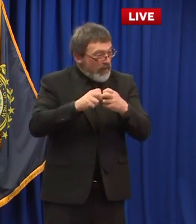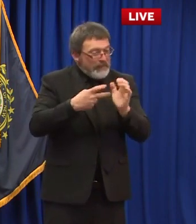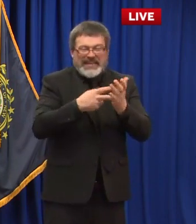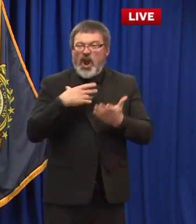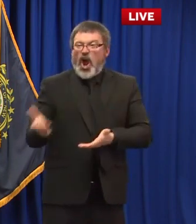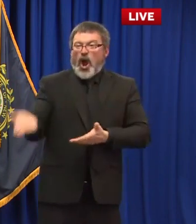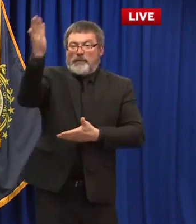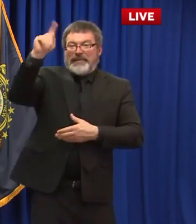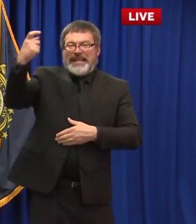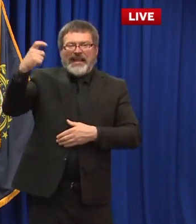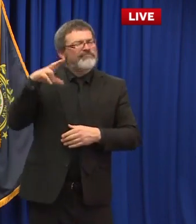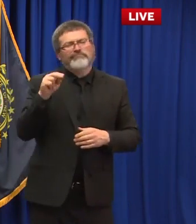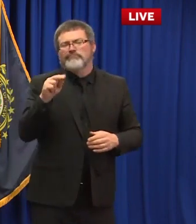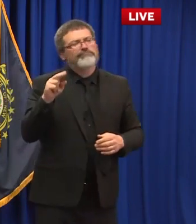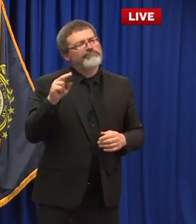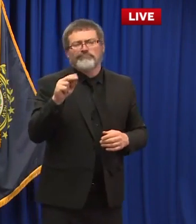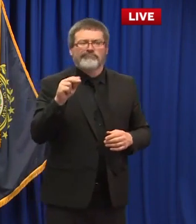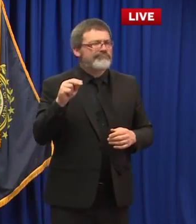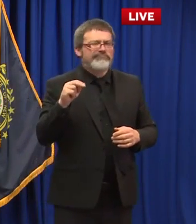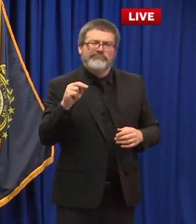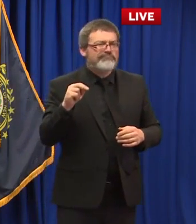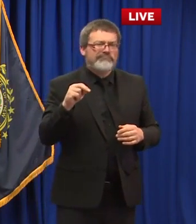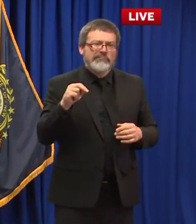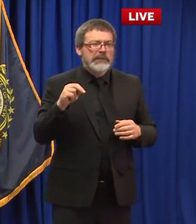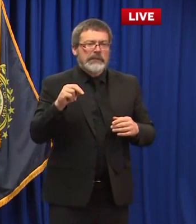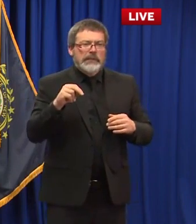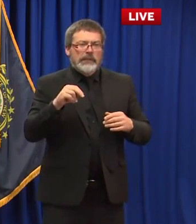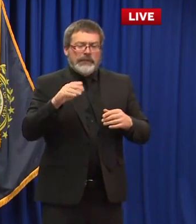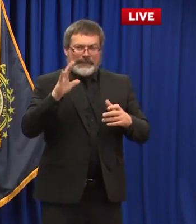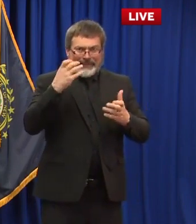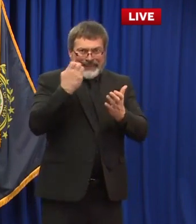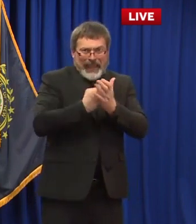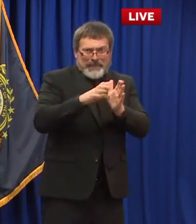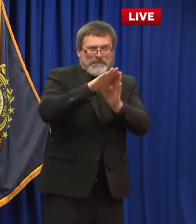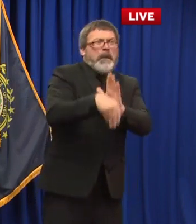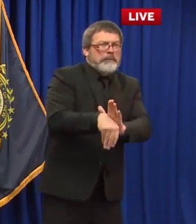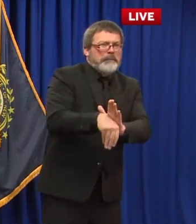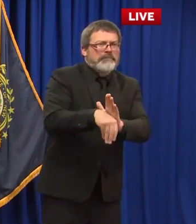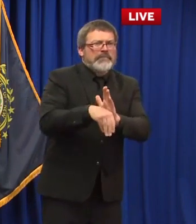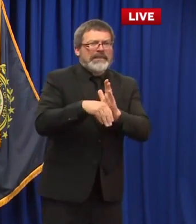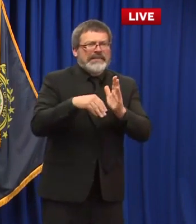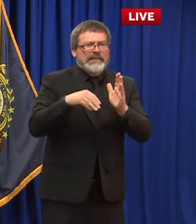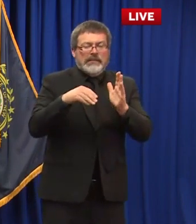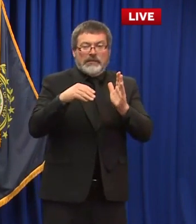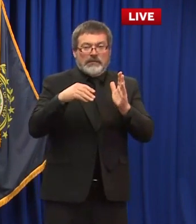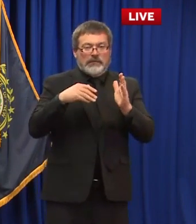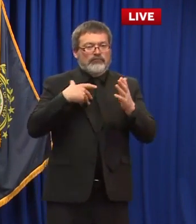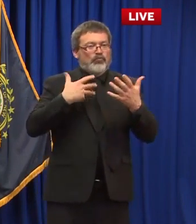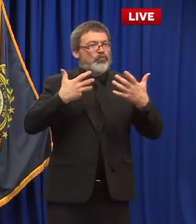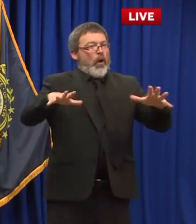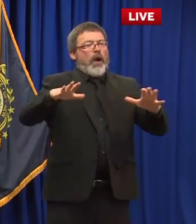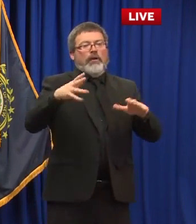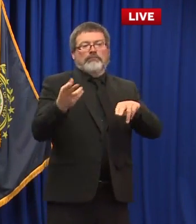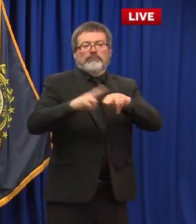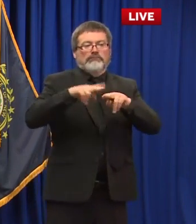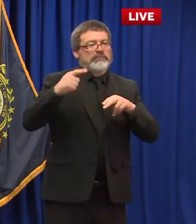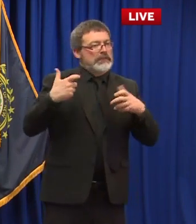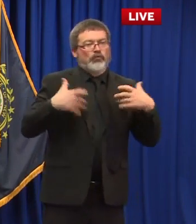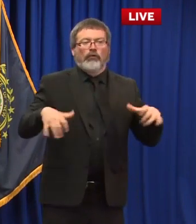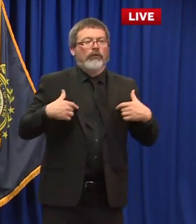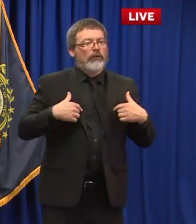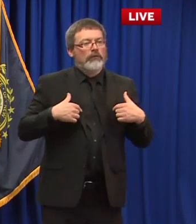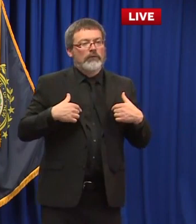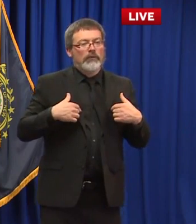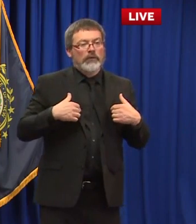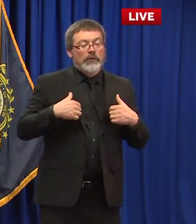work because they don't have the money right now the economy is down you should not be looking to any broad-based taxes ever you should not be looking to an income tax ever you